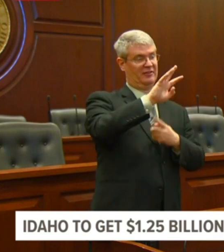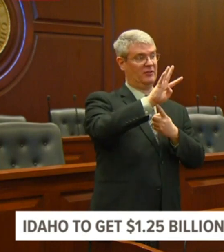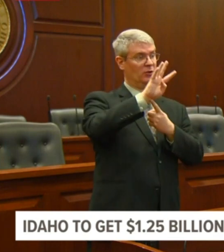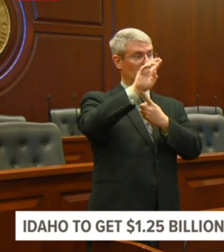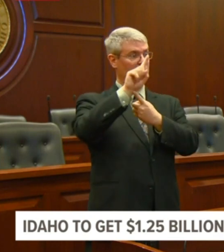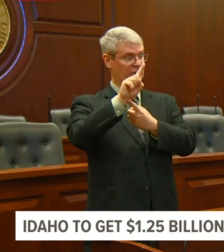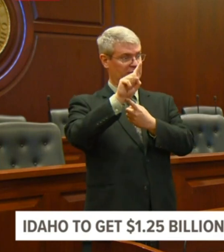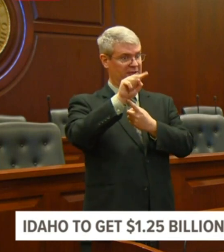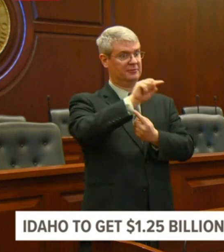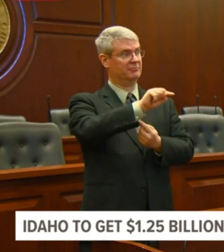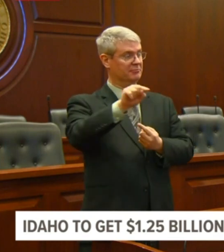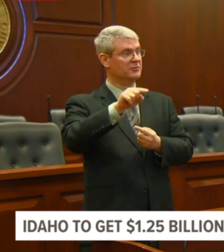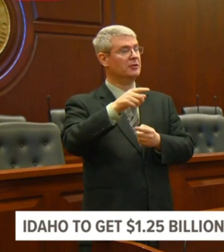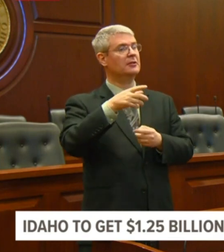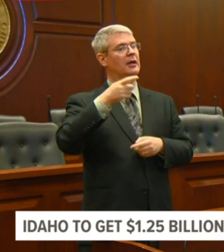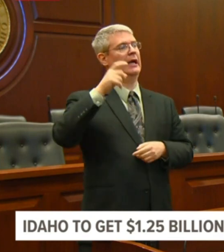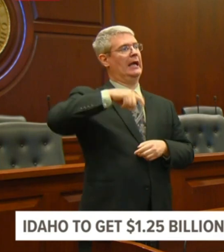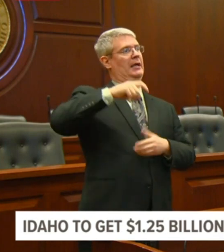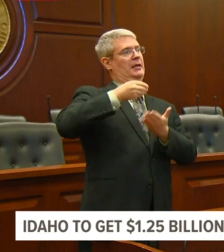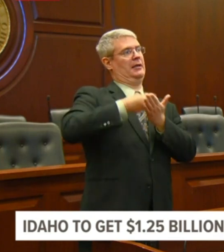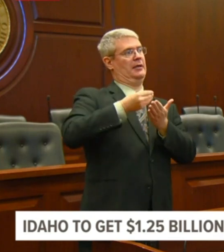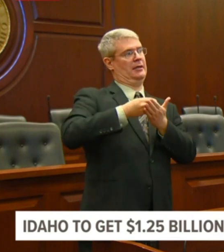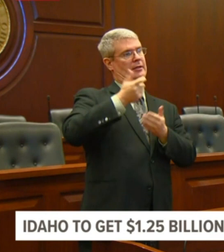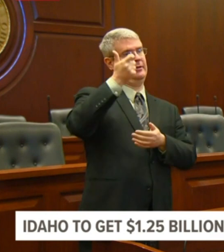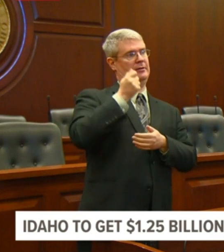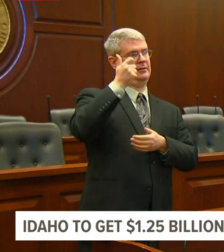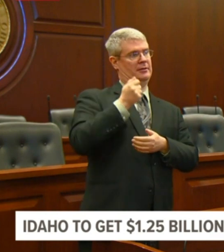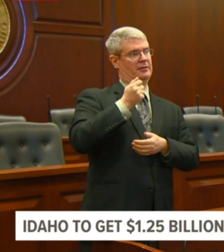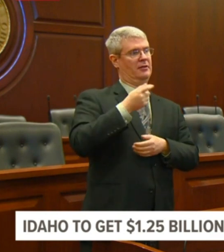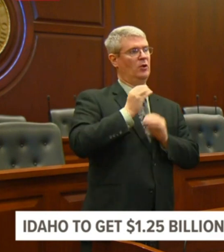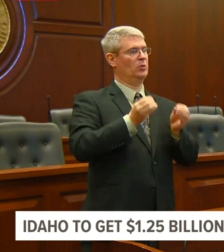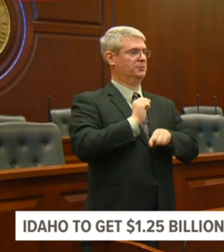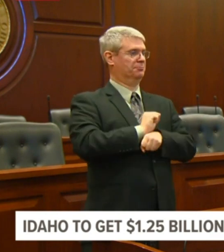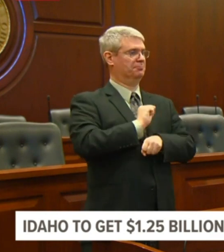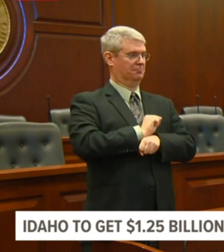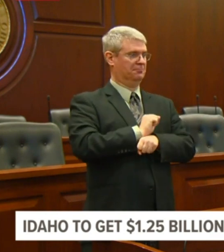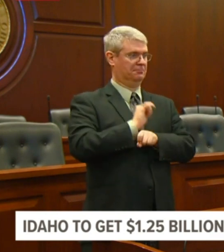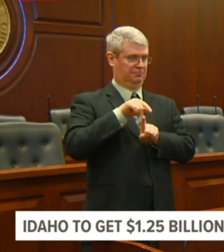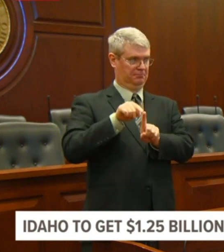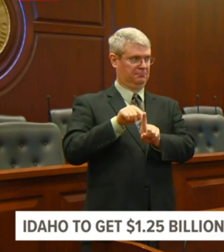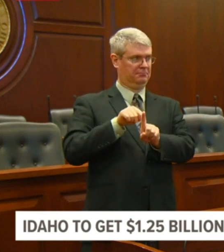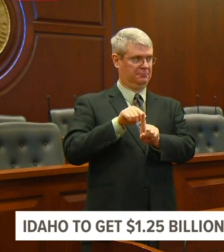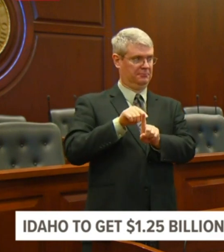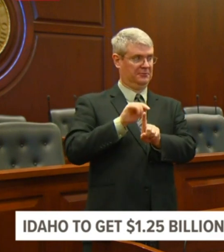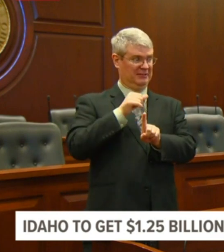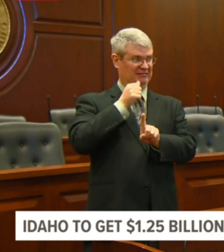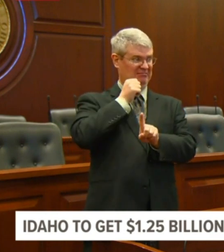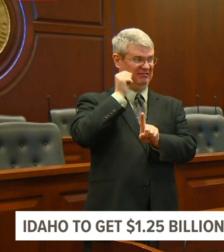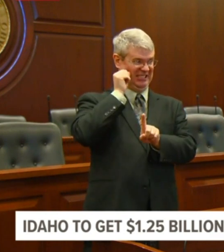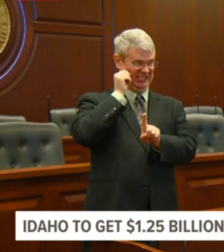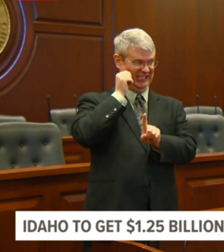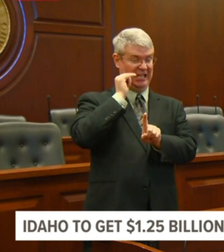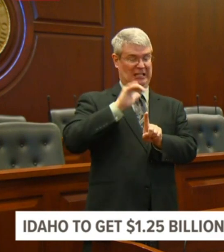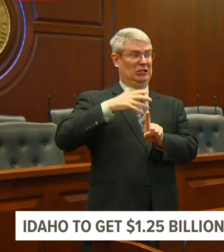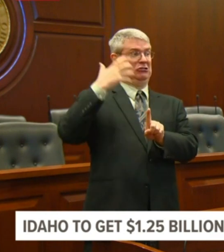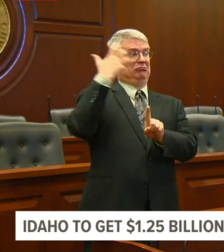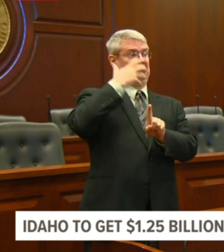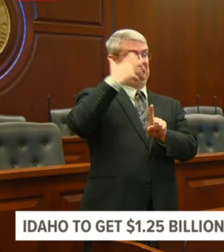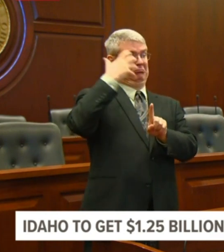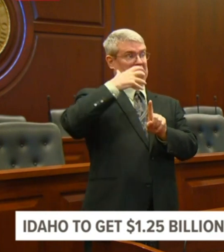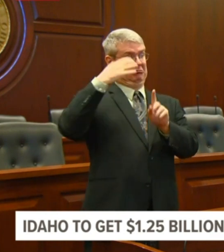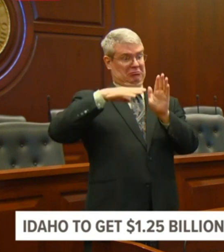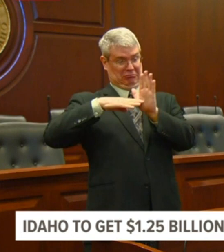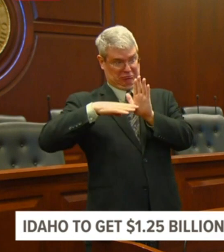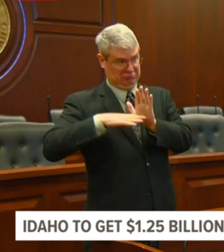off due to coronavirus. That was up 12,300 from the previous work for